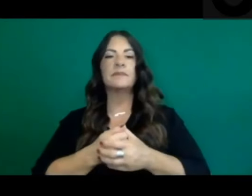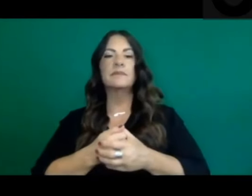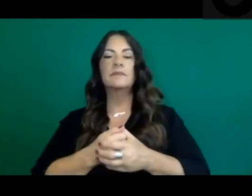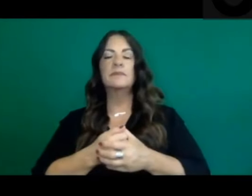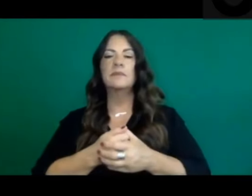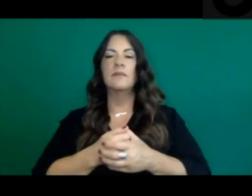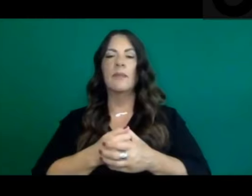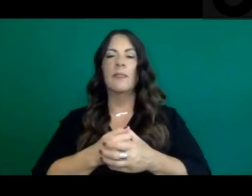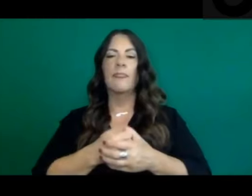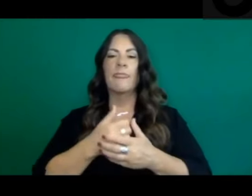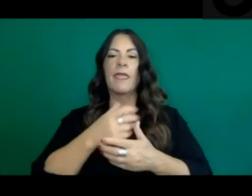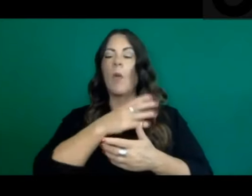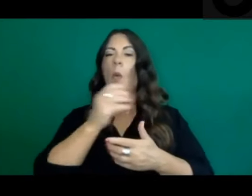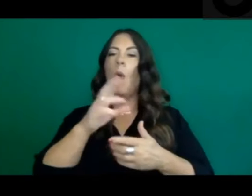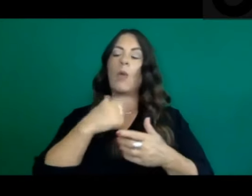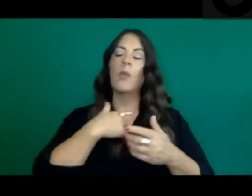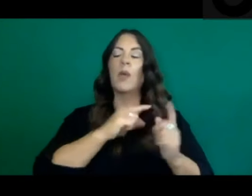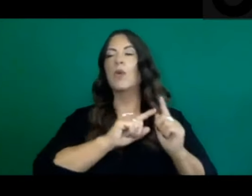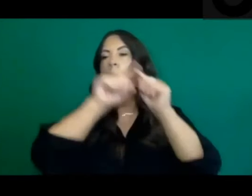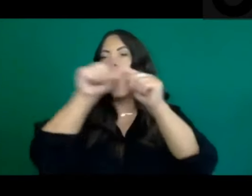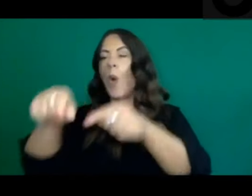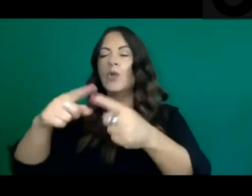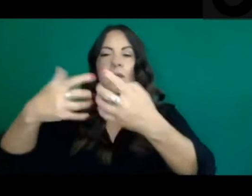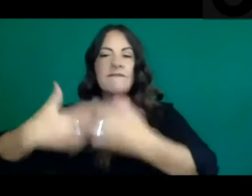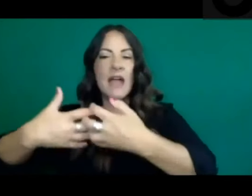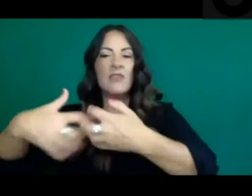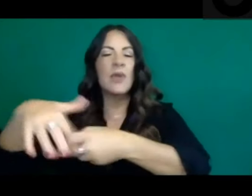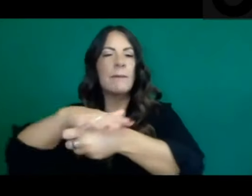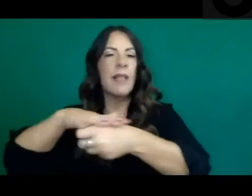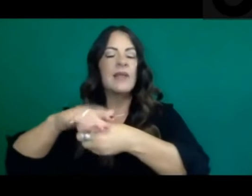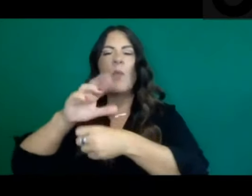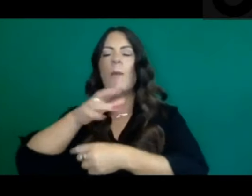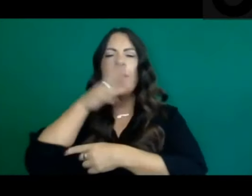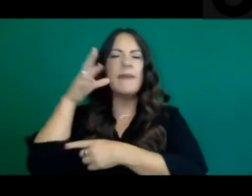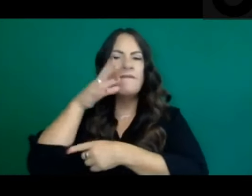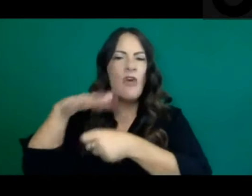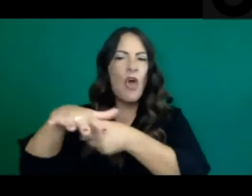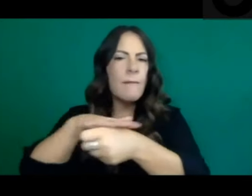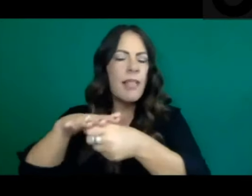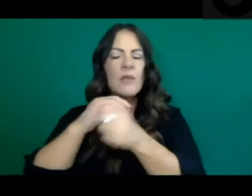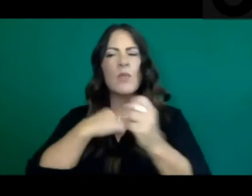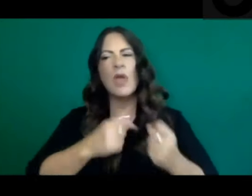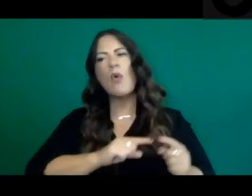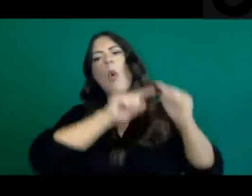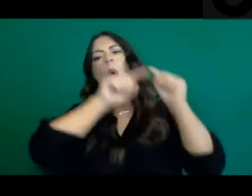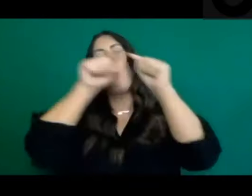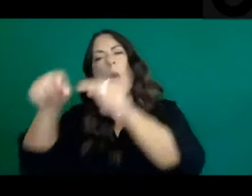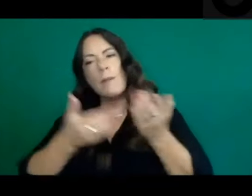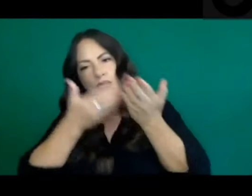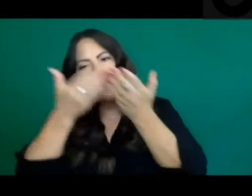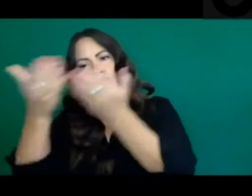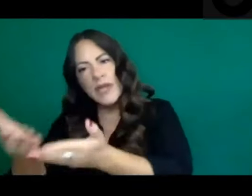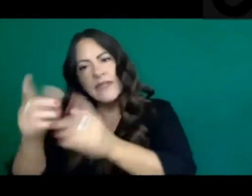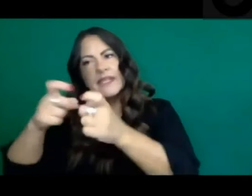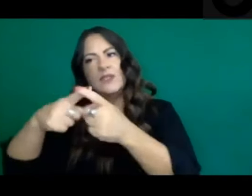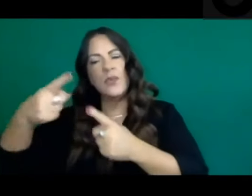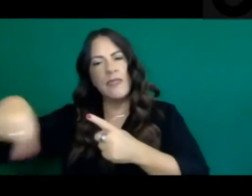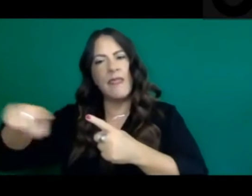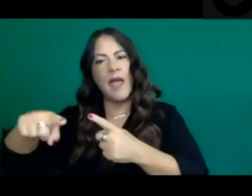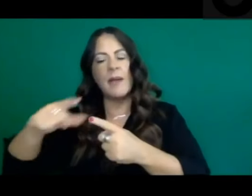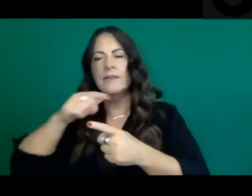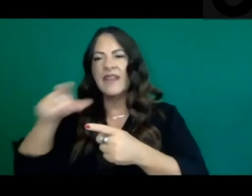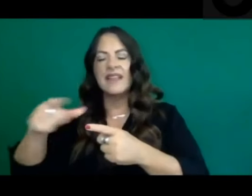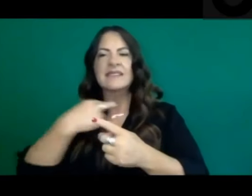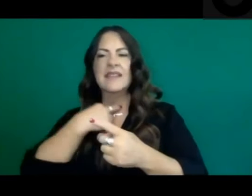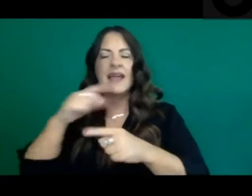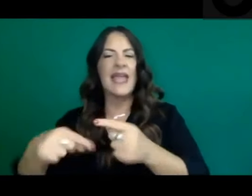door of a factory or a farm so that individuals who one reason or another don't feel like